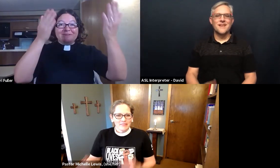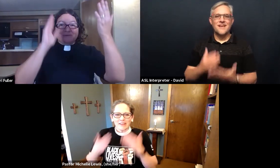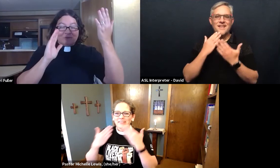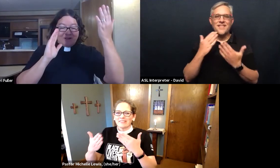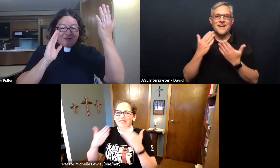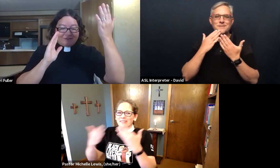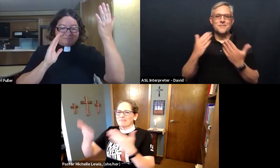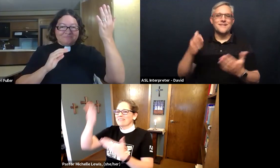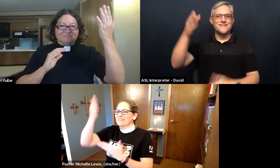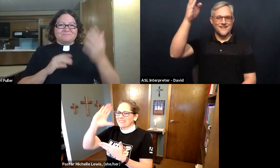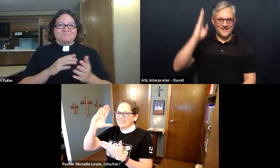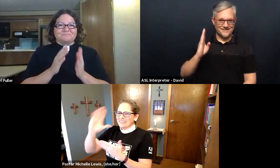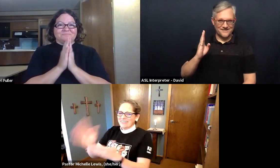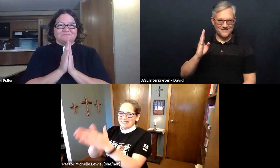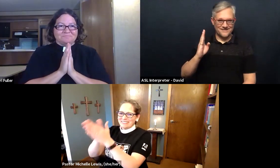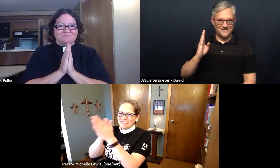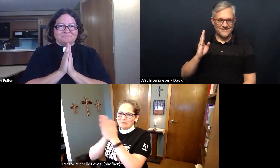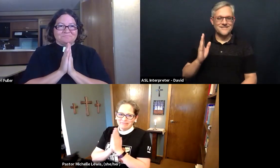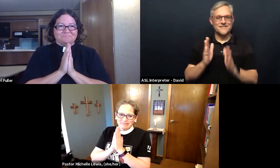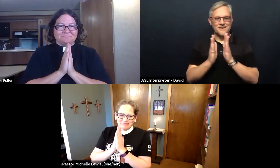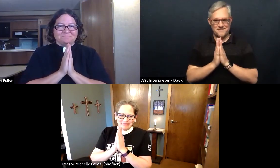thanks be to God Amen